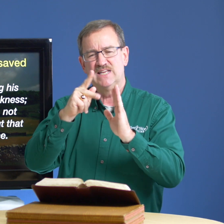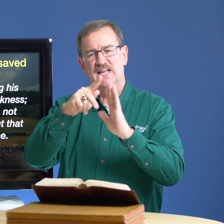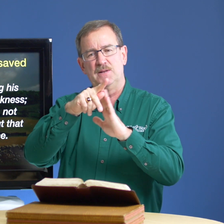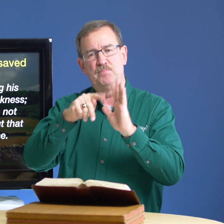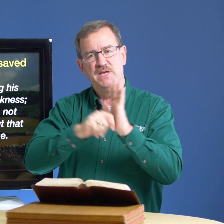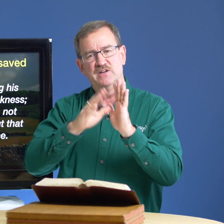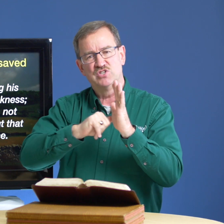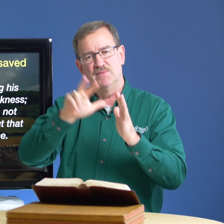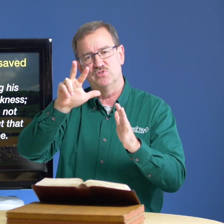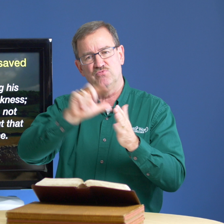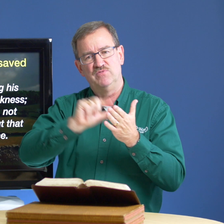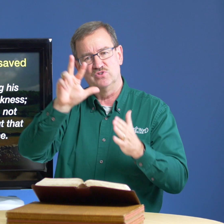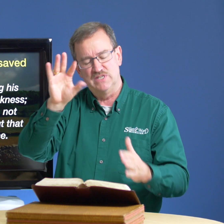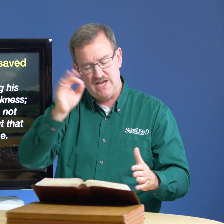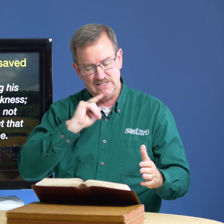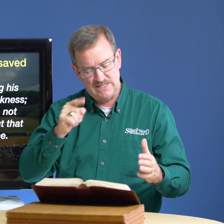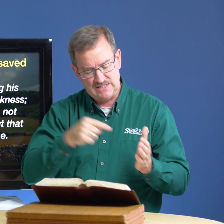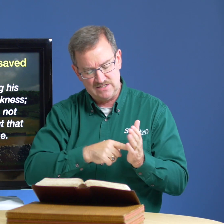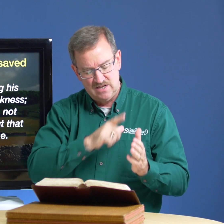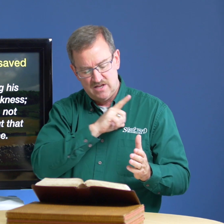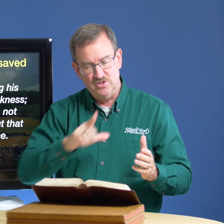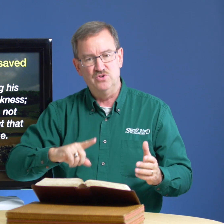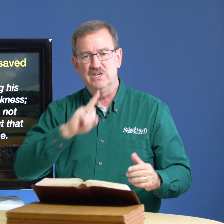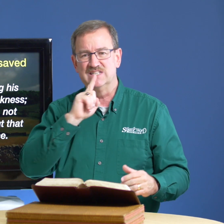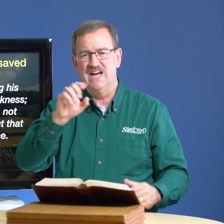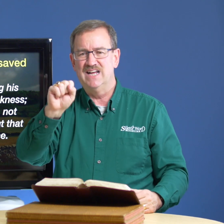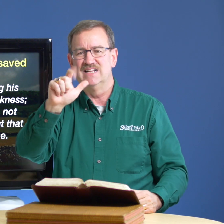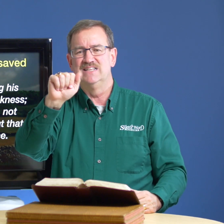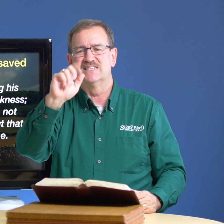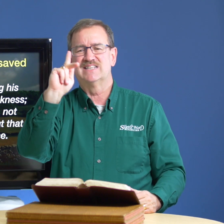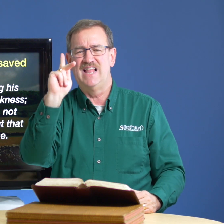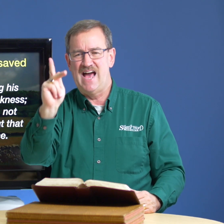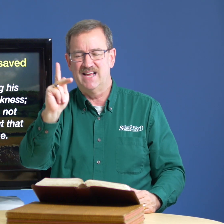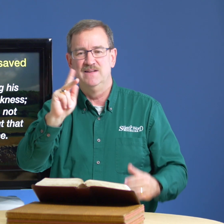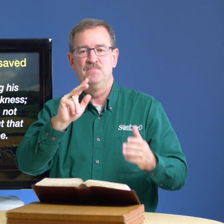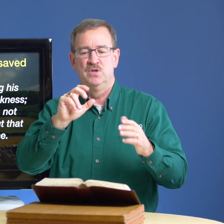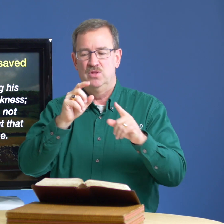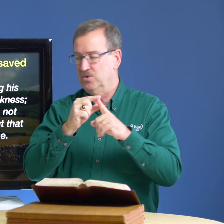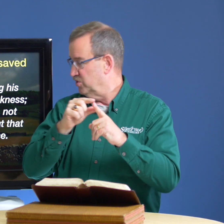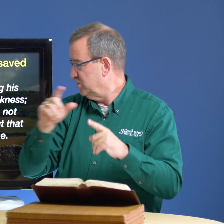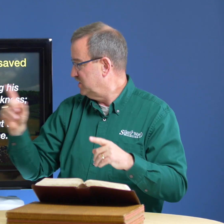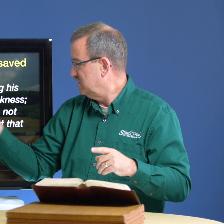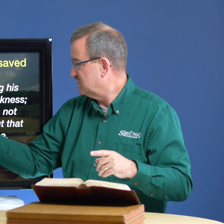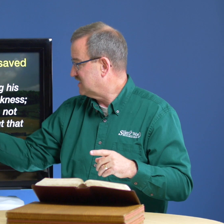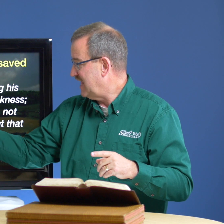second peter chapter 3 verse 9 it says this the lord is not slack the word slack